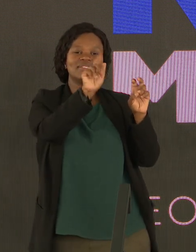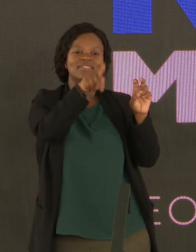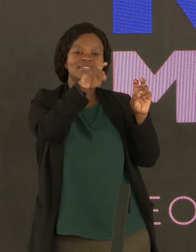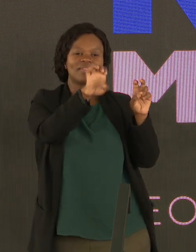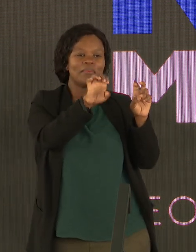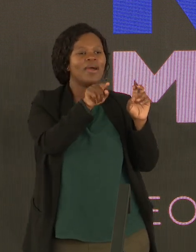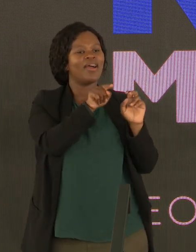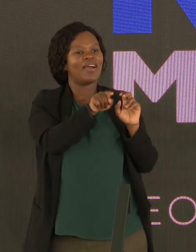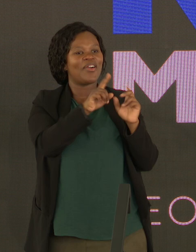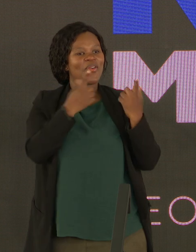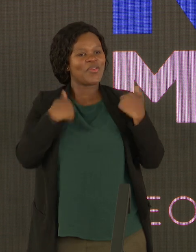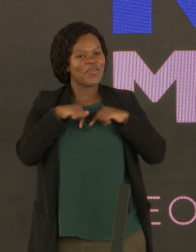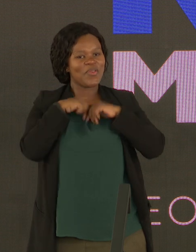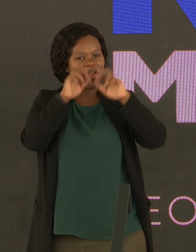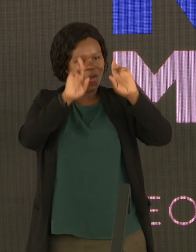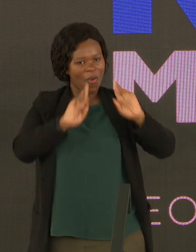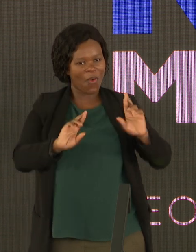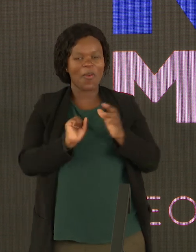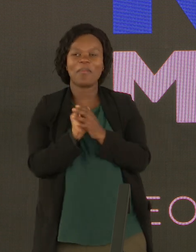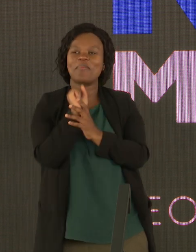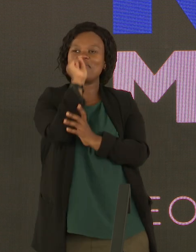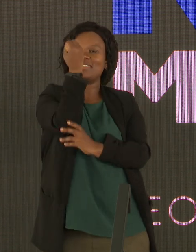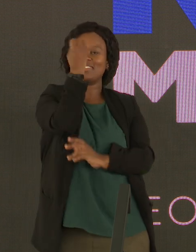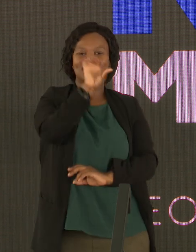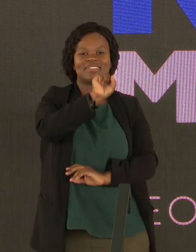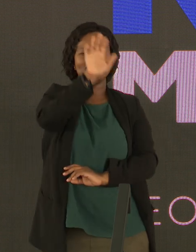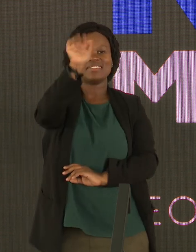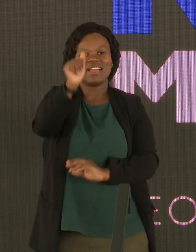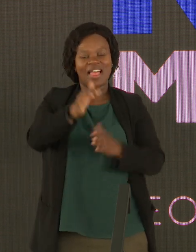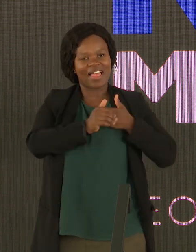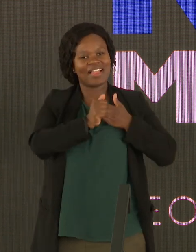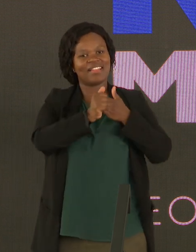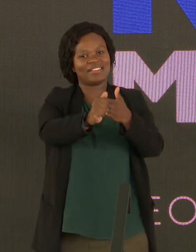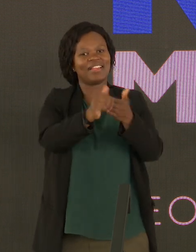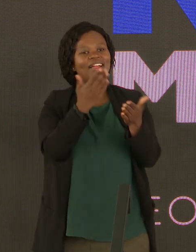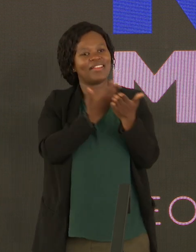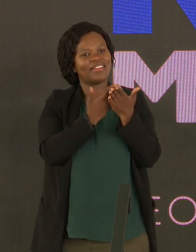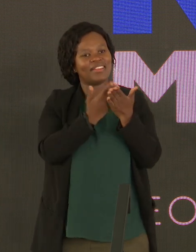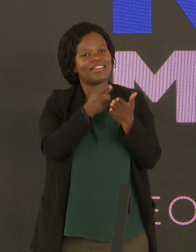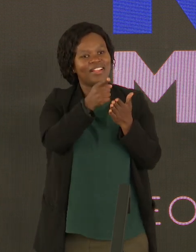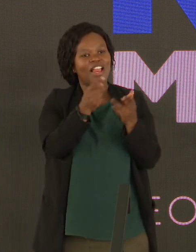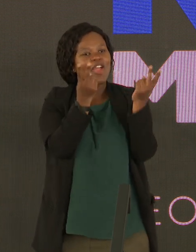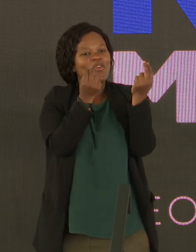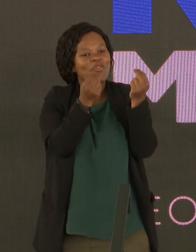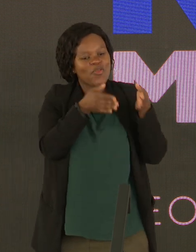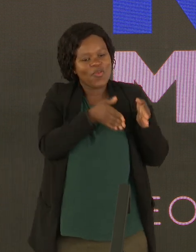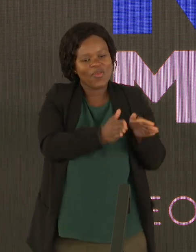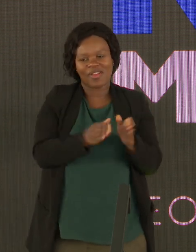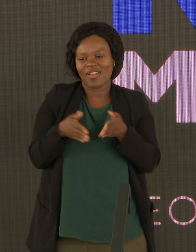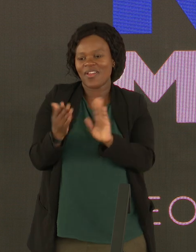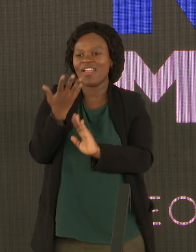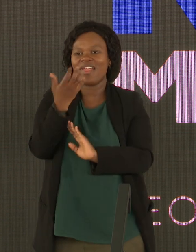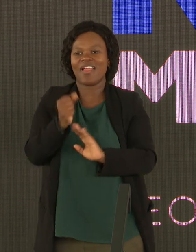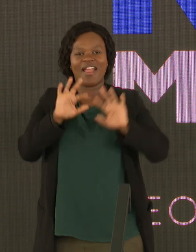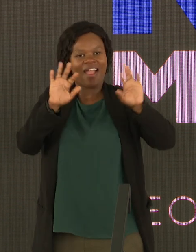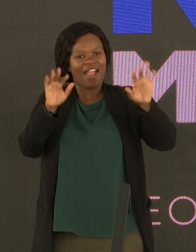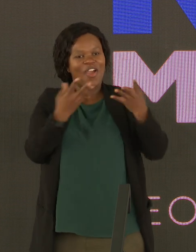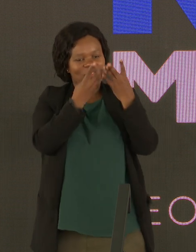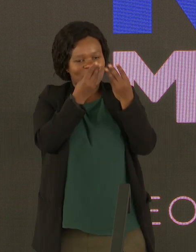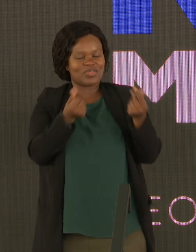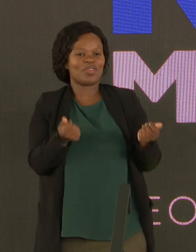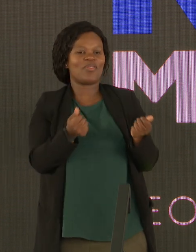And so we hope that the Rise of Mzante leadership can address that and come up with new ways to break the bureaucracies